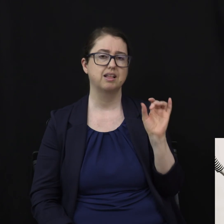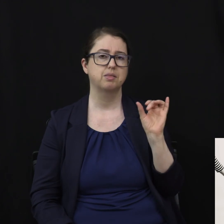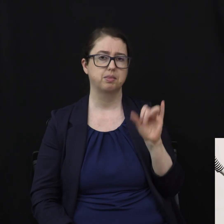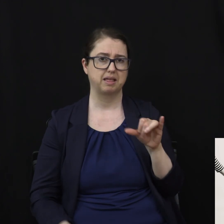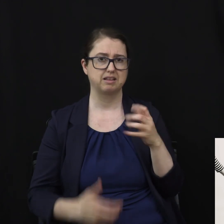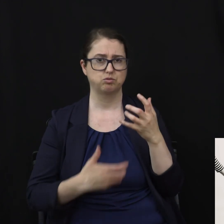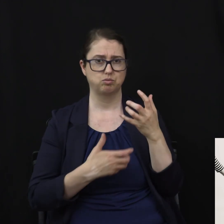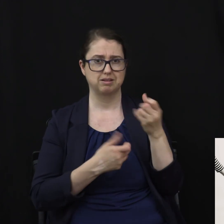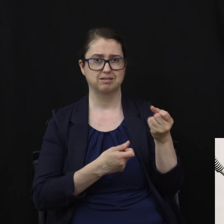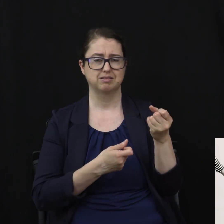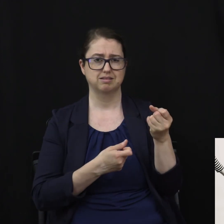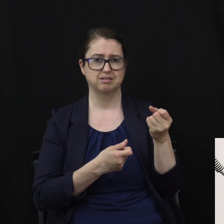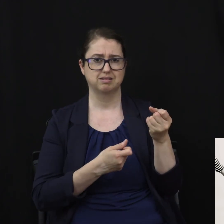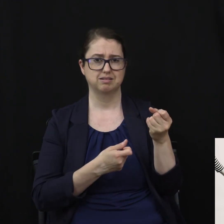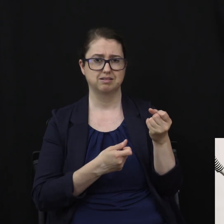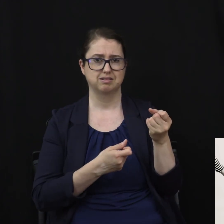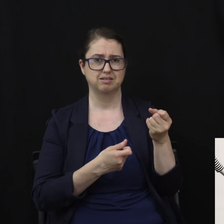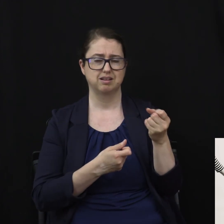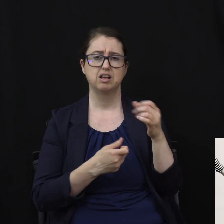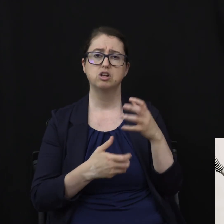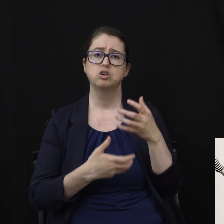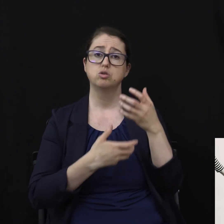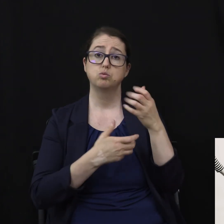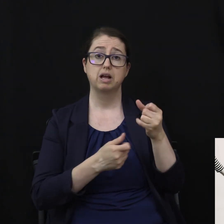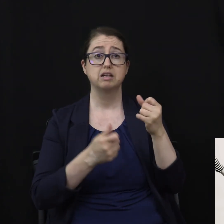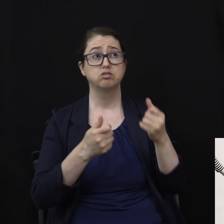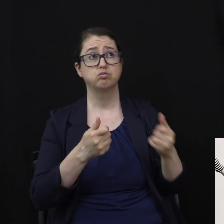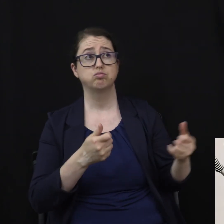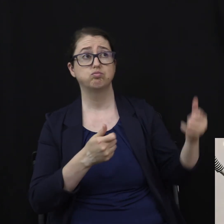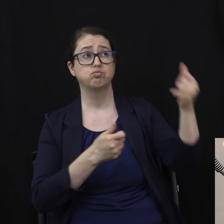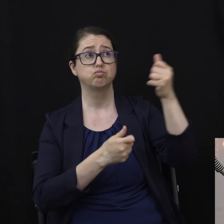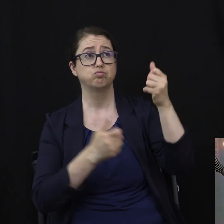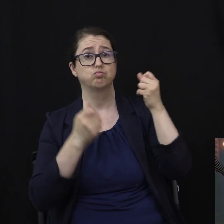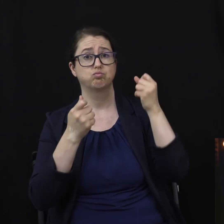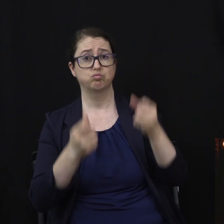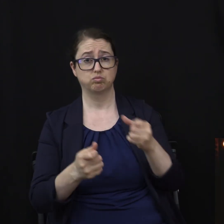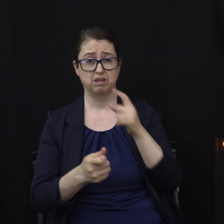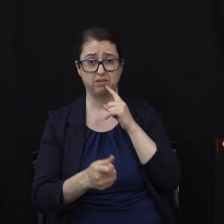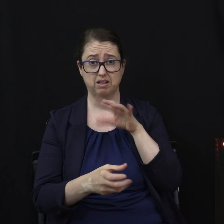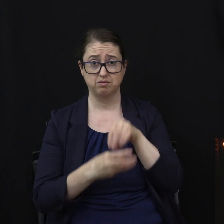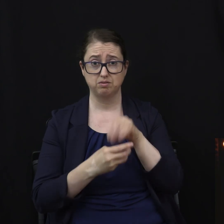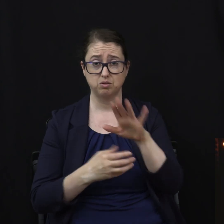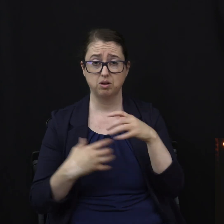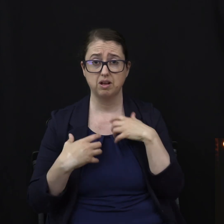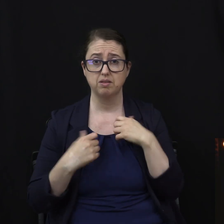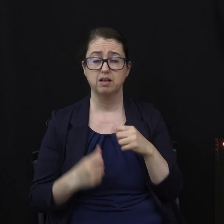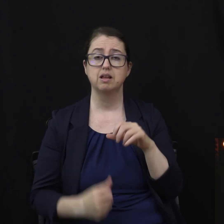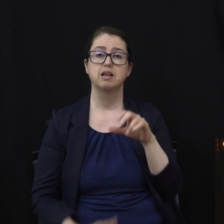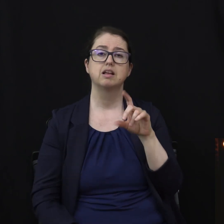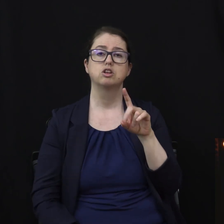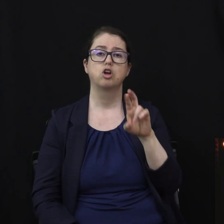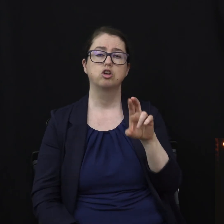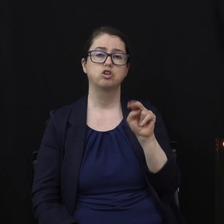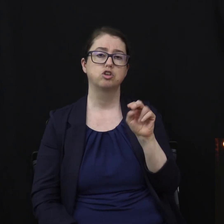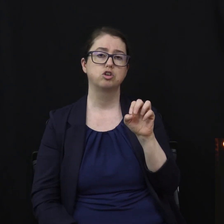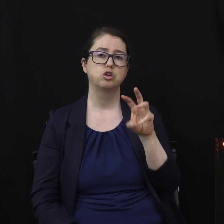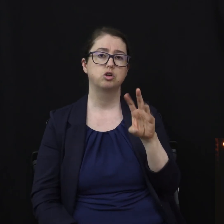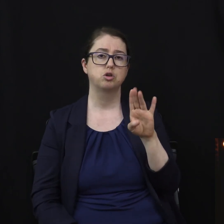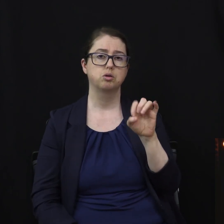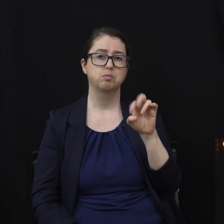trust in a divine power play a role in your health? Dr. Newberg's book, How God Changes Your Brain,